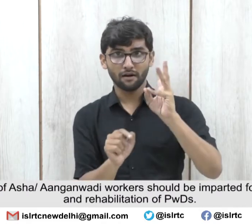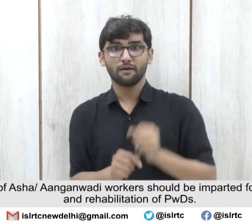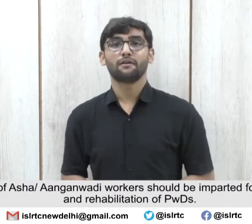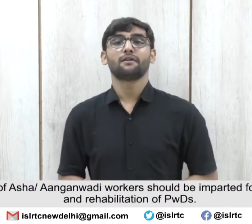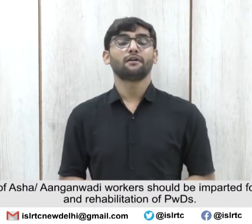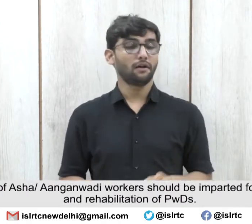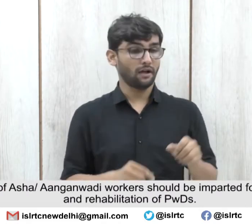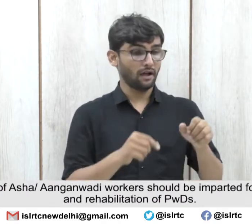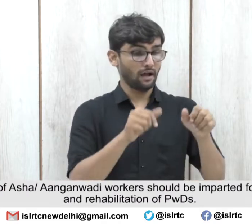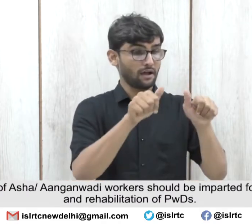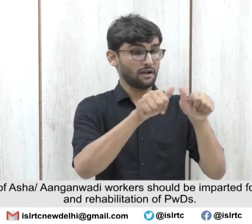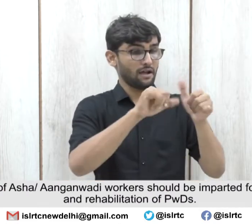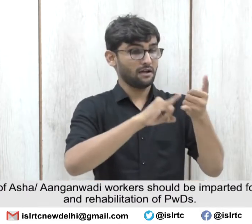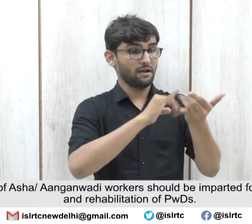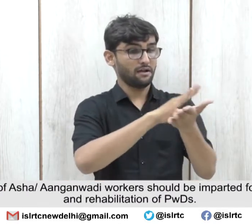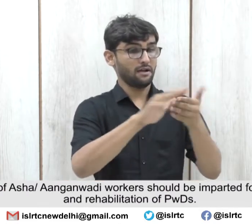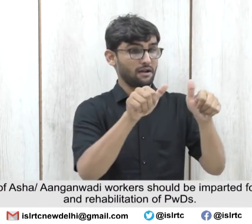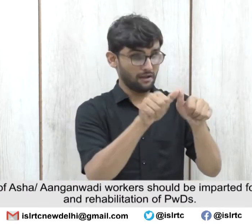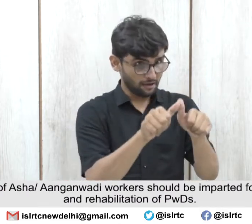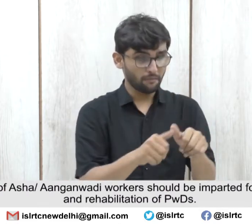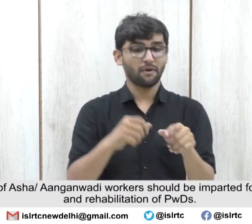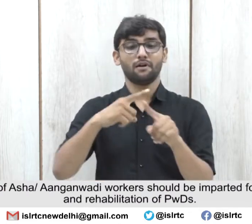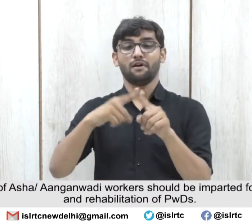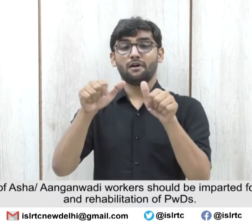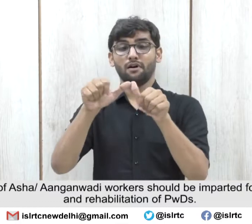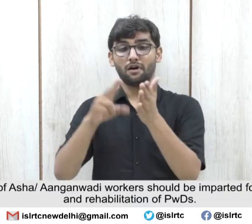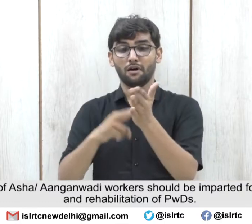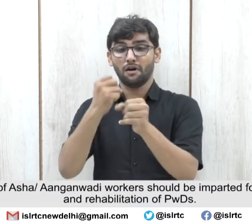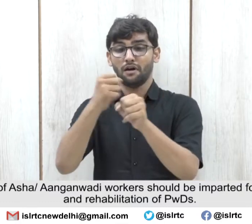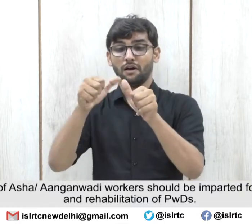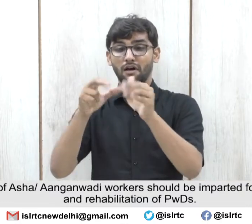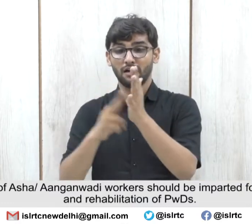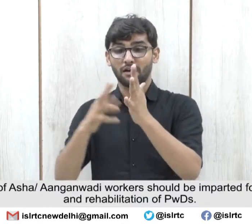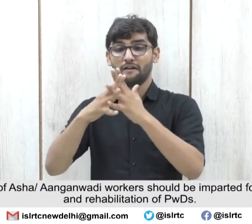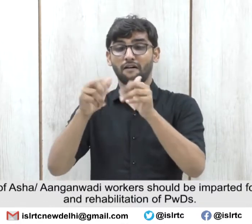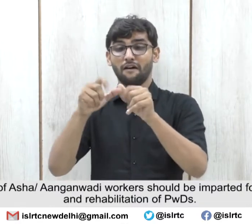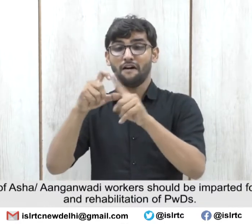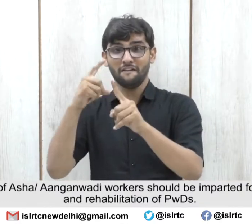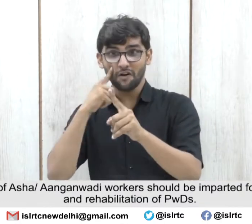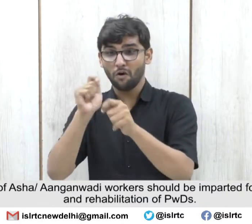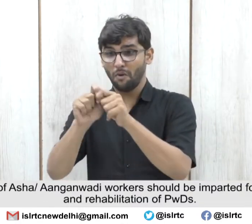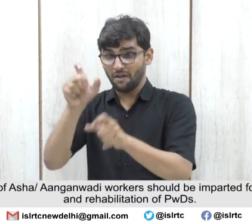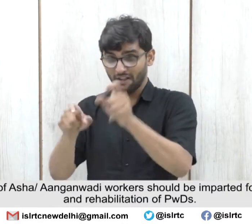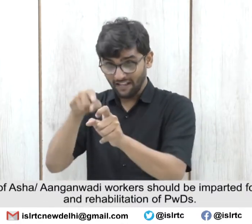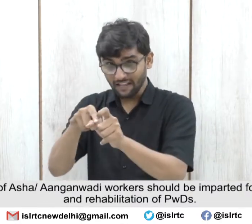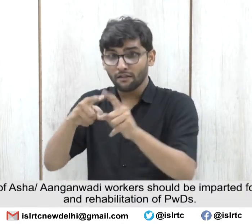Regular training of ASHA and Anganwadi workers should be